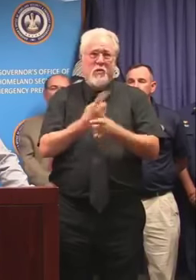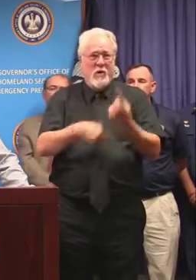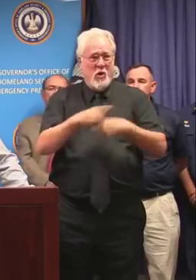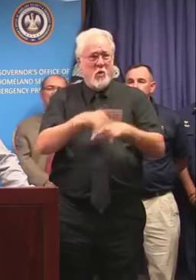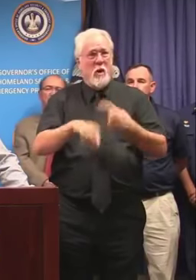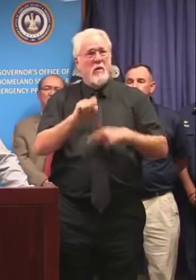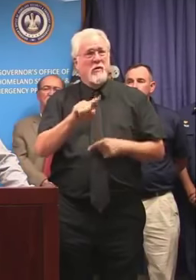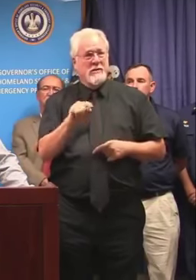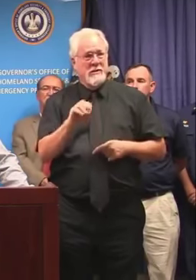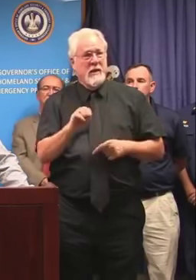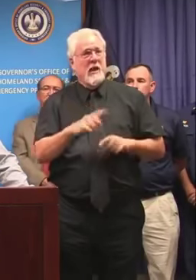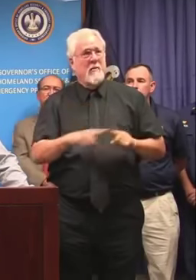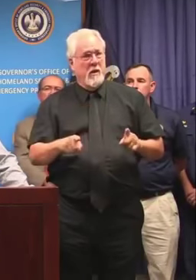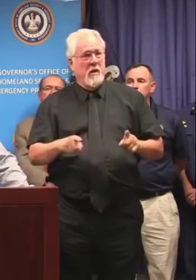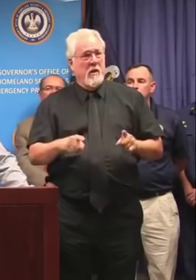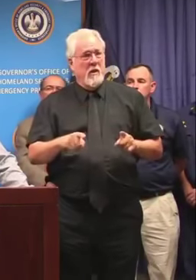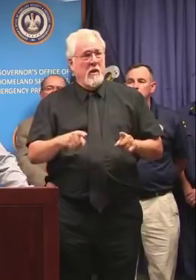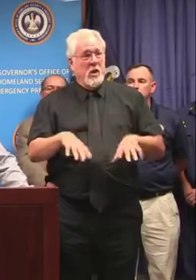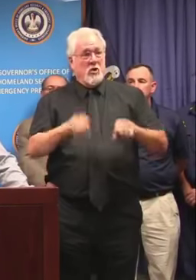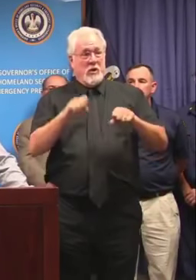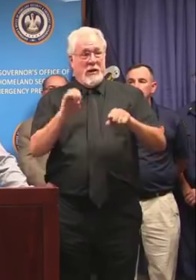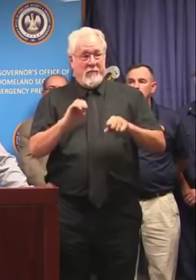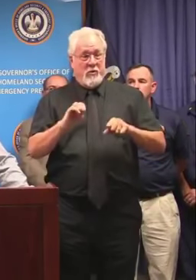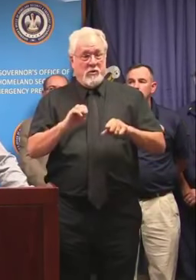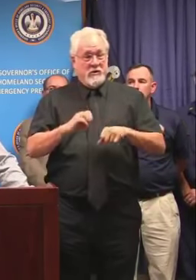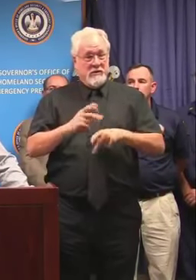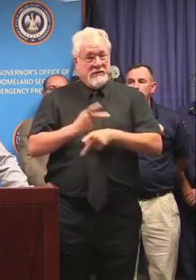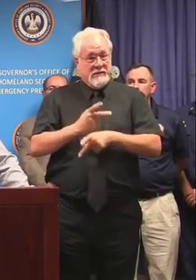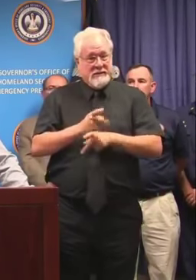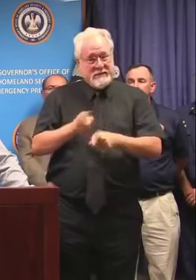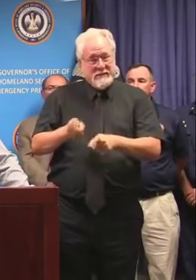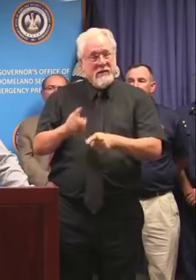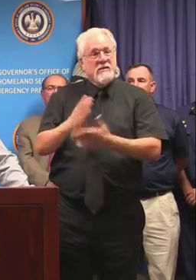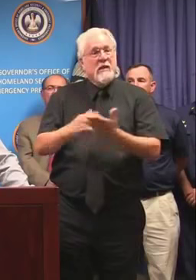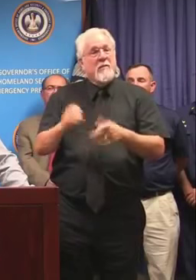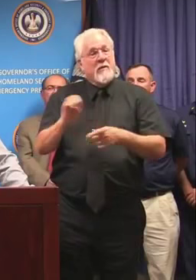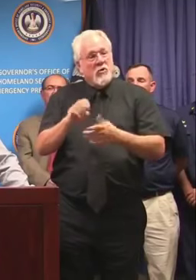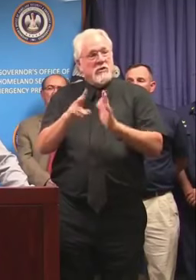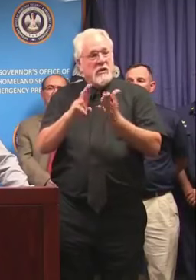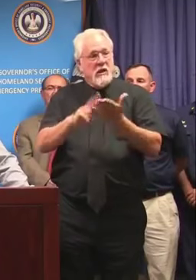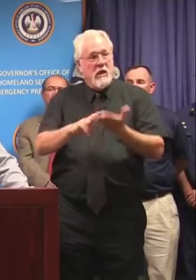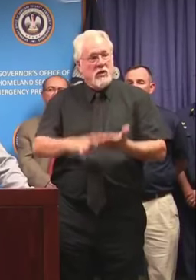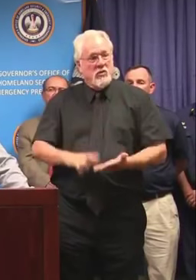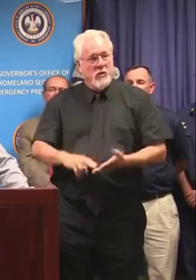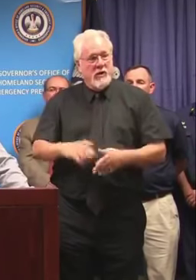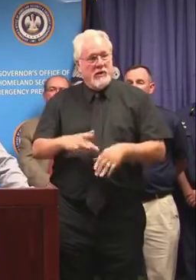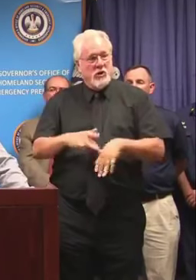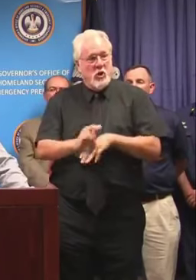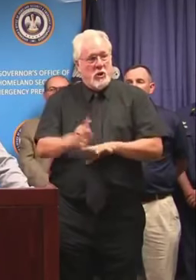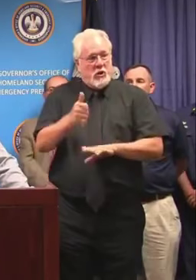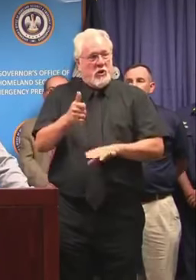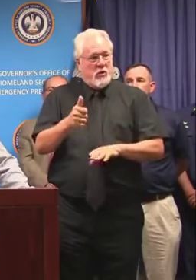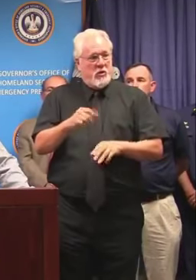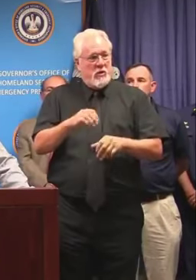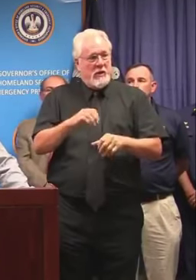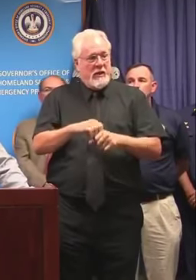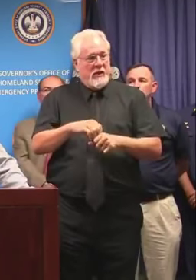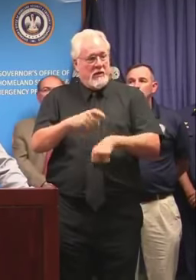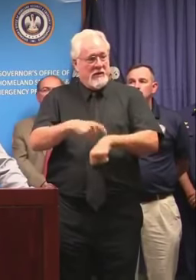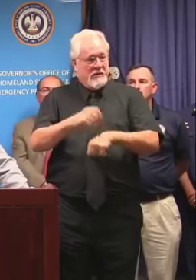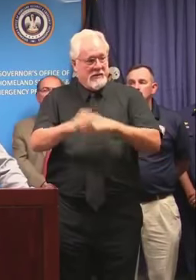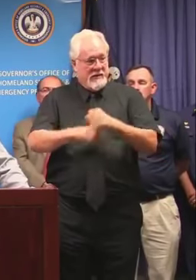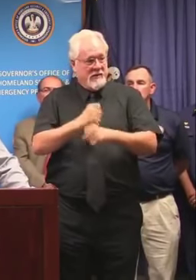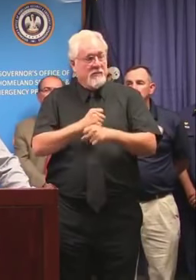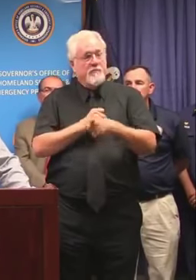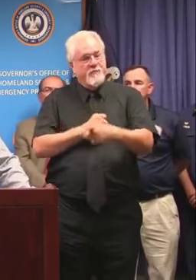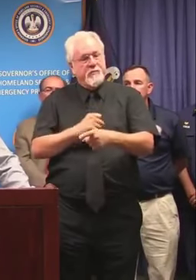but we did take some emergency precautions and did some emergency contracts at the earlier part of this hurricane season to be able